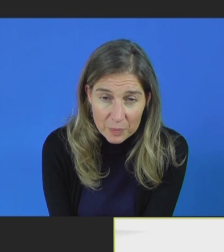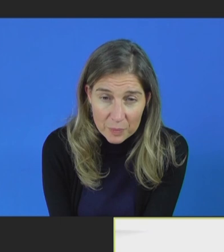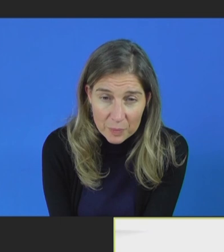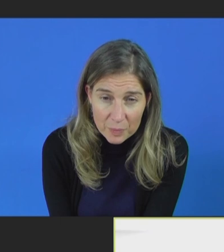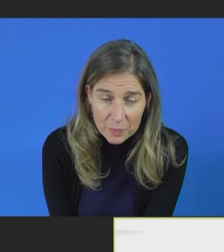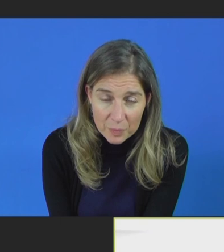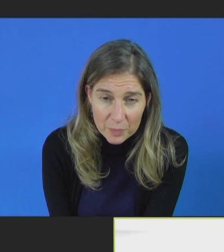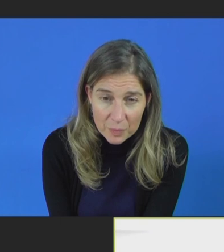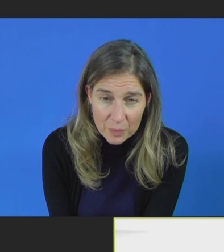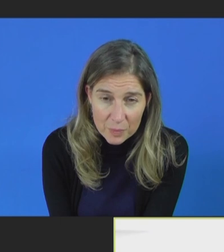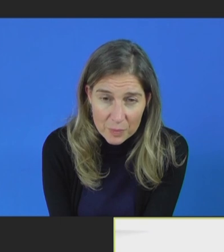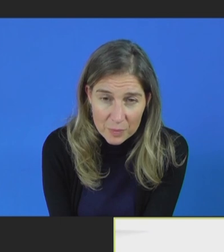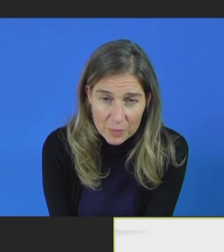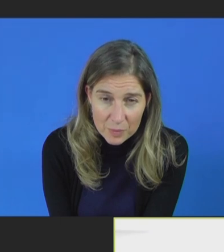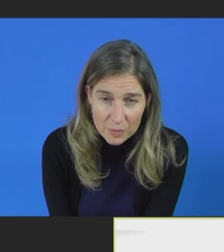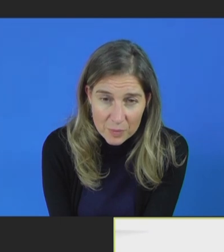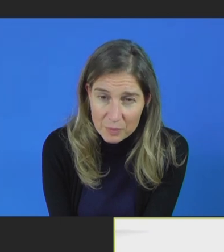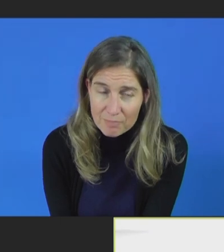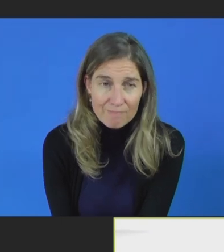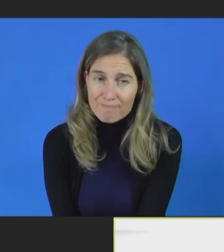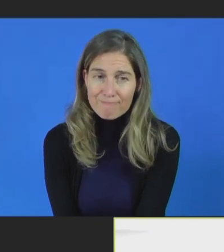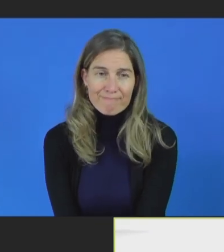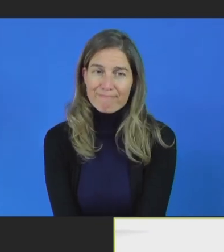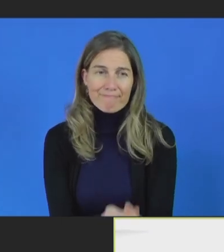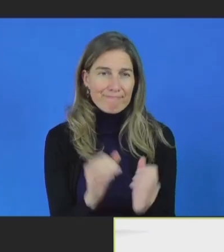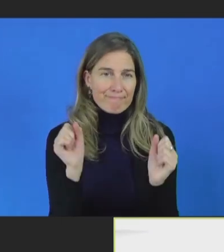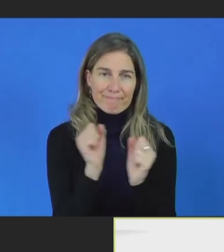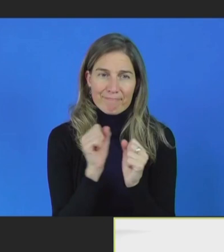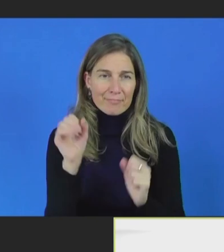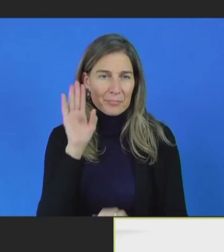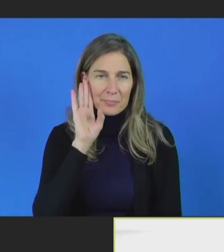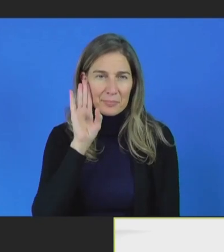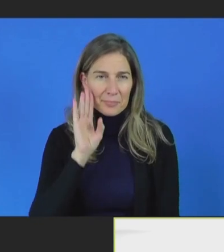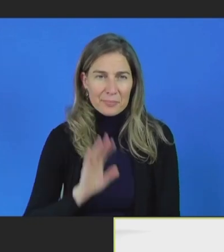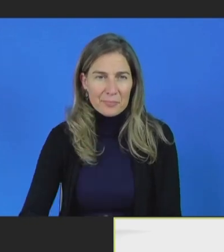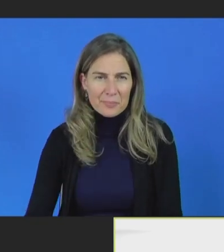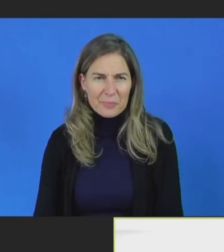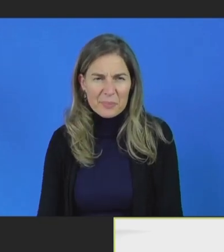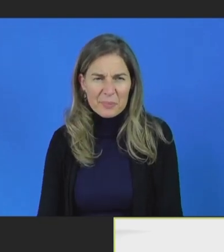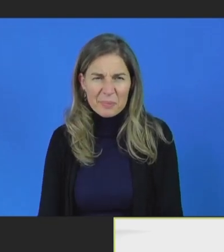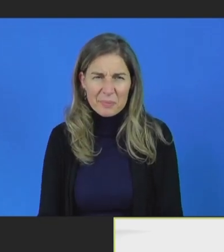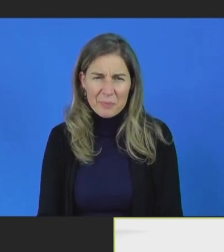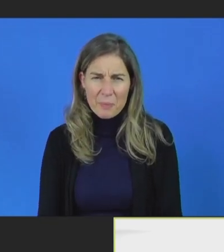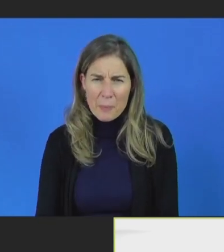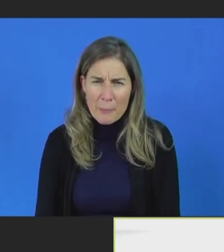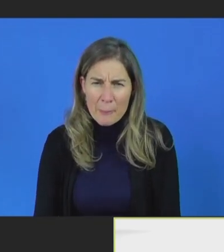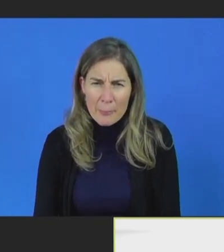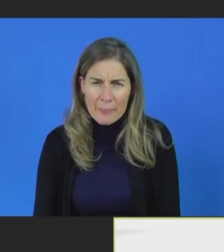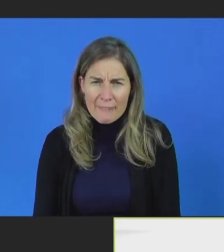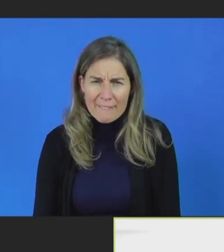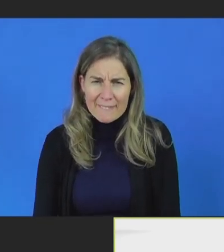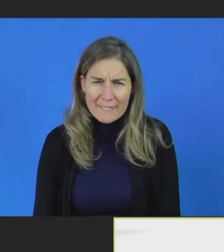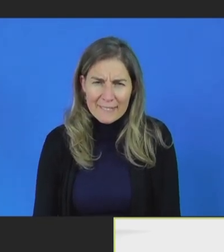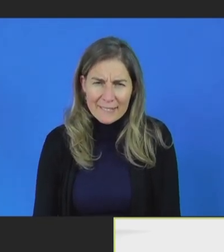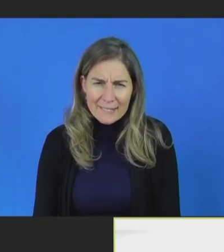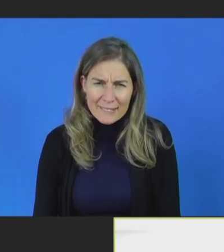So how are we going to overcome these challenges and what opportunities we are going do? You know, we have to choose a